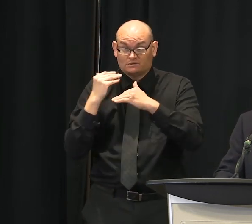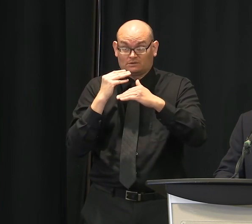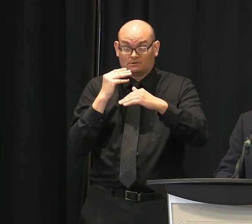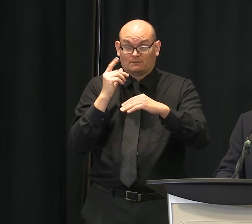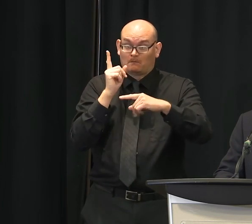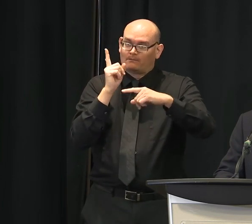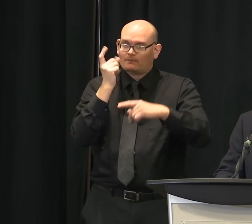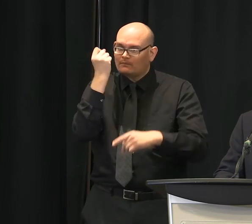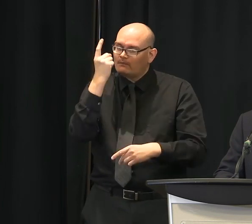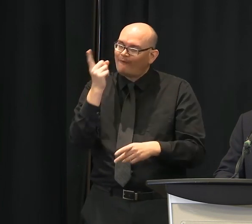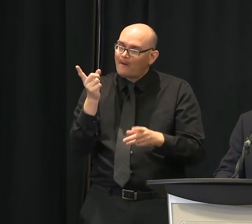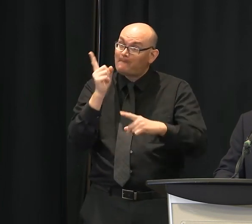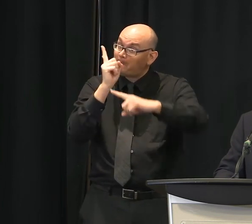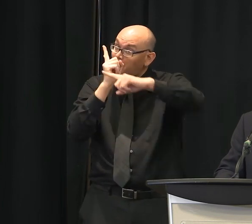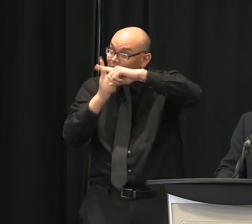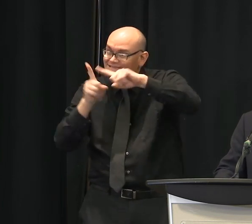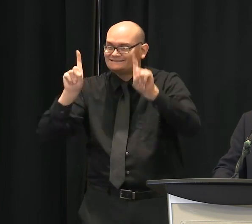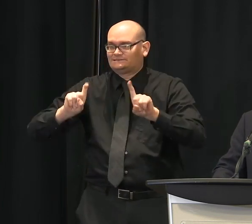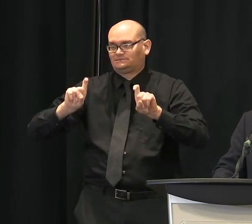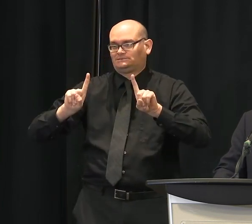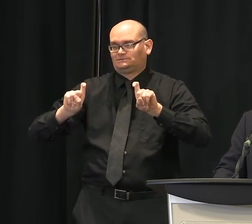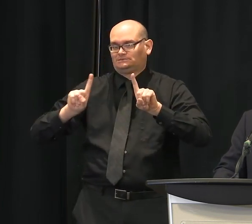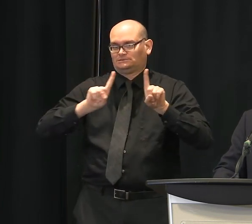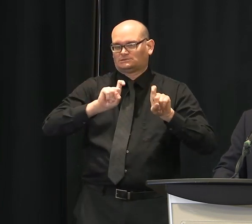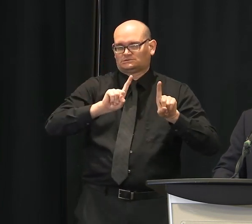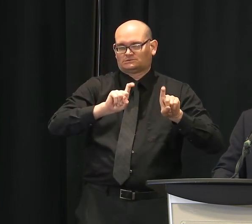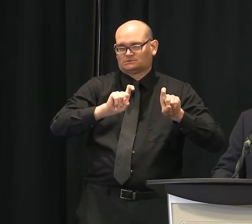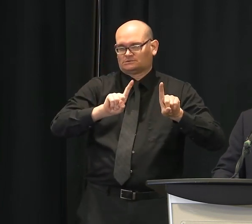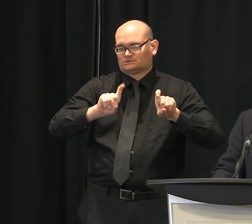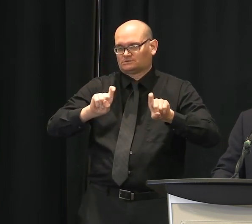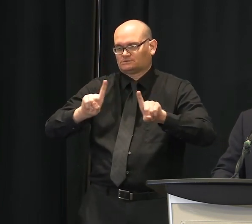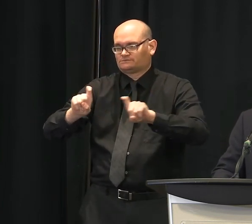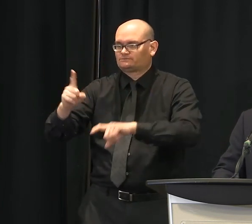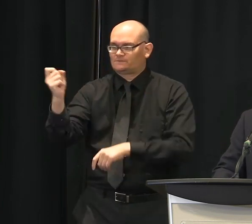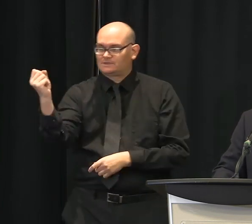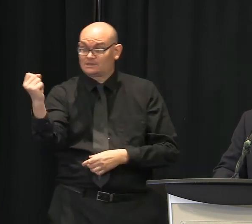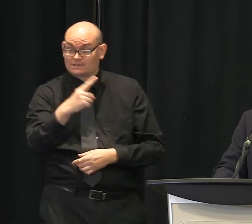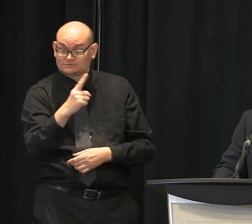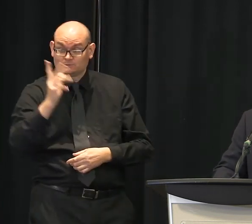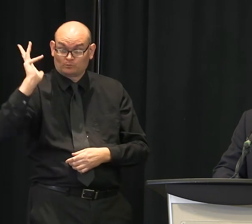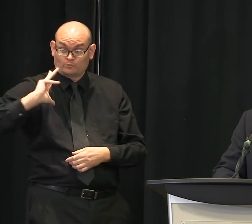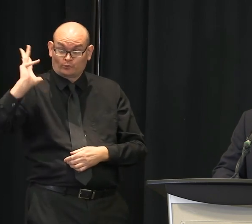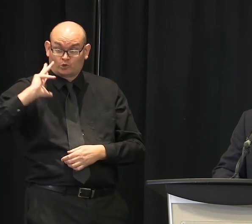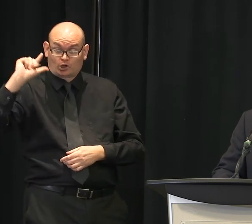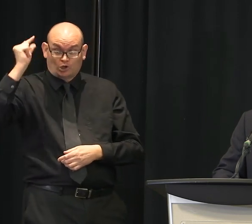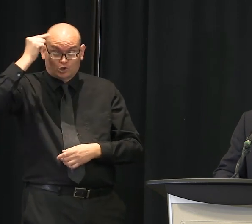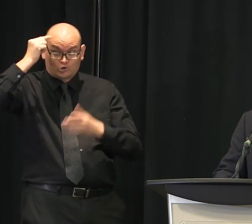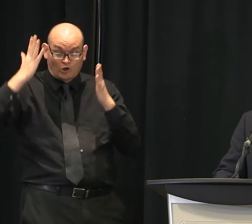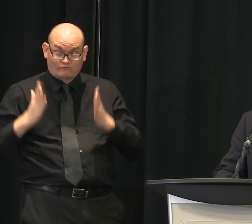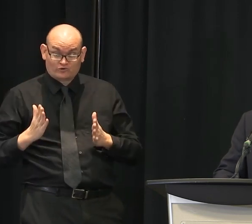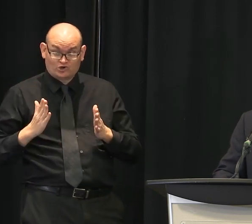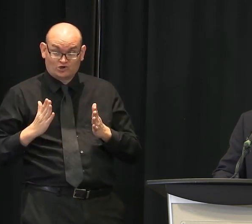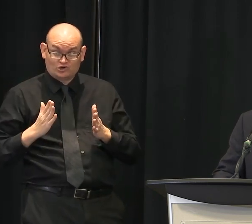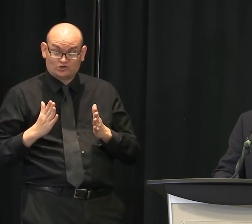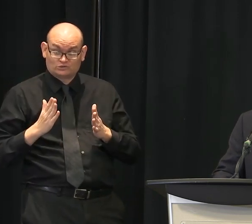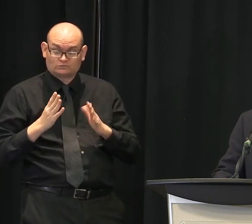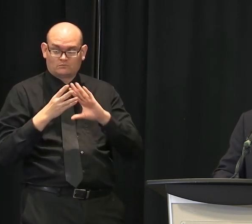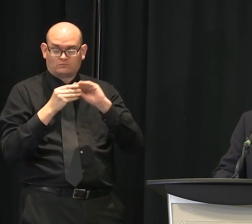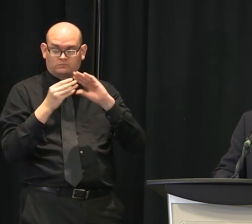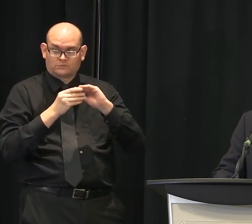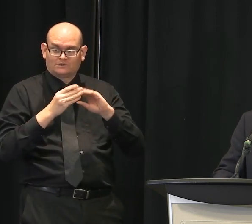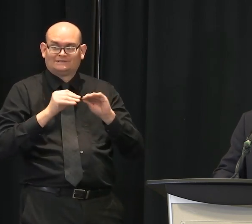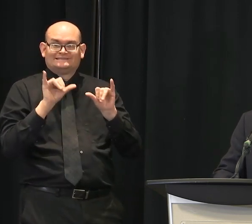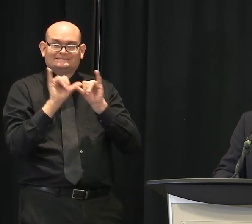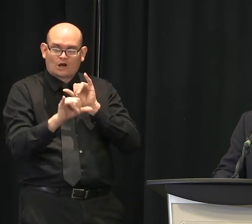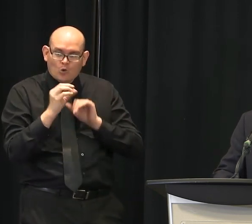think, you know, before the governor put his stay-at-home, work-at-home order in, the city itself was passing, you know, a lot of ordinances just to kind of